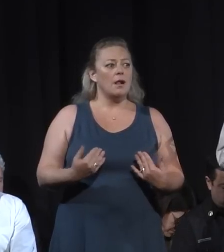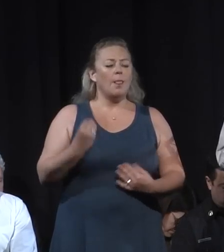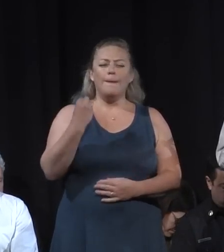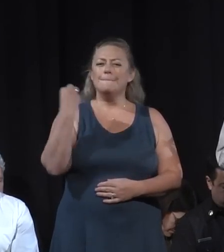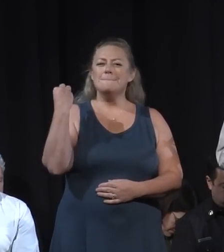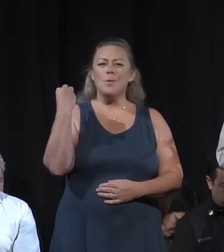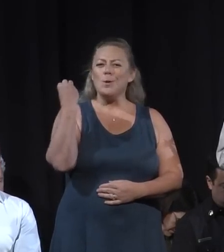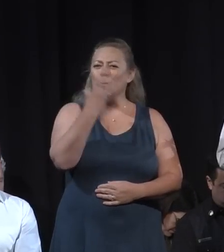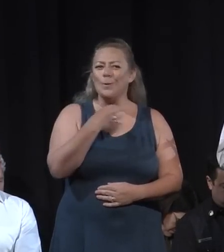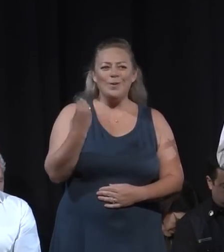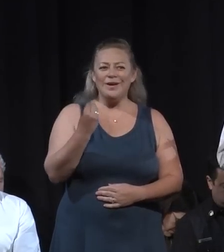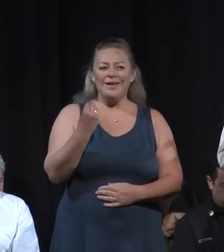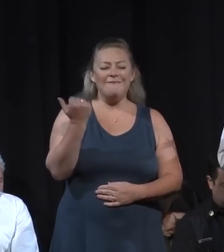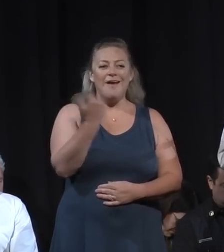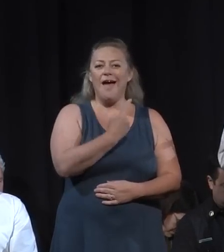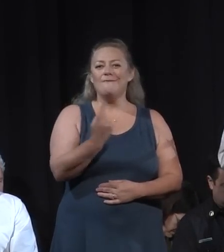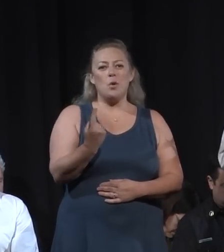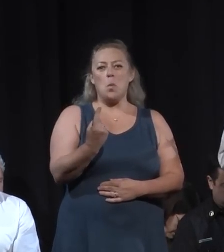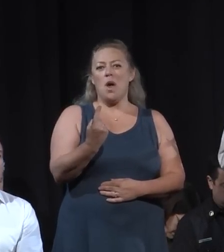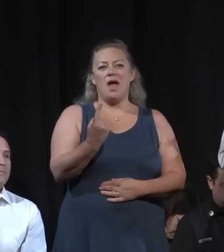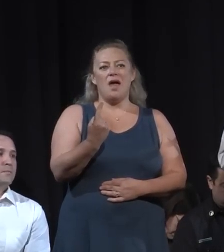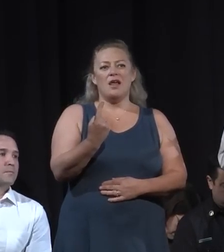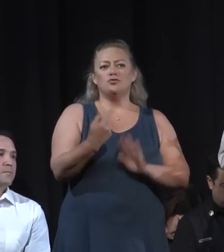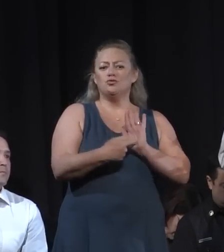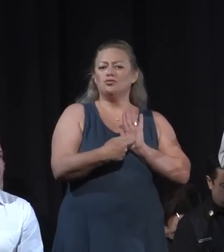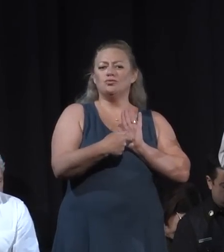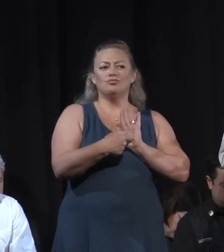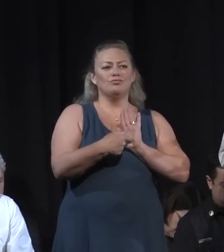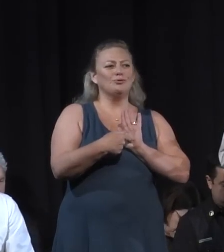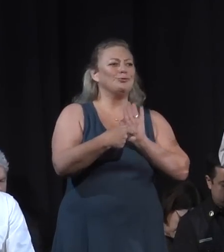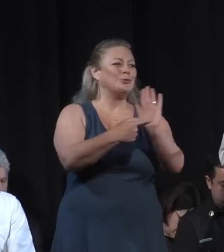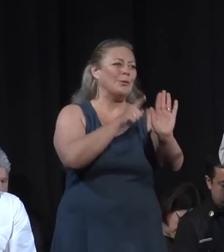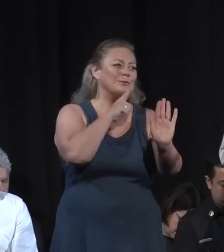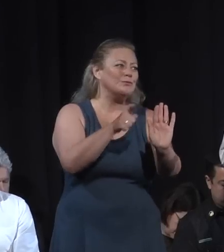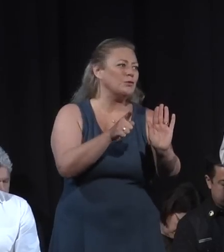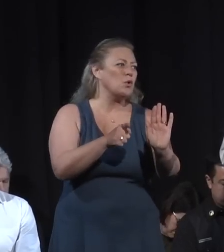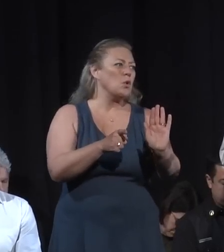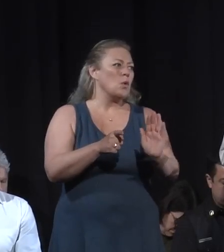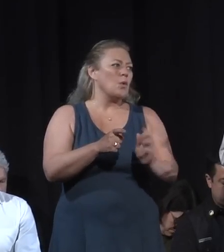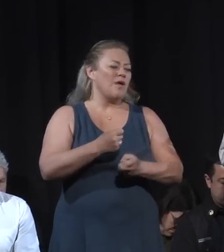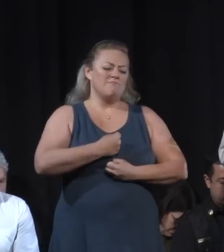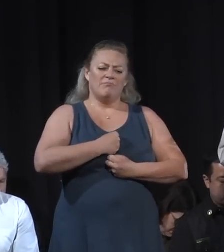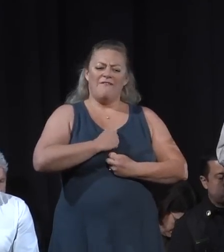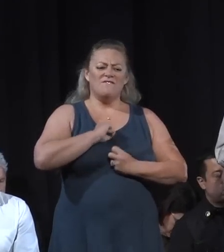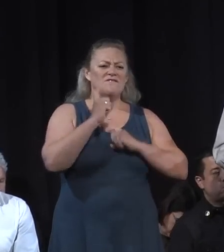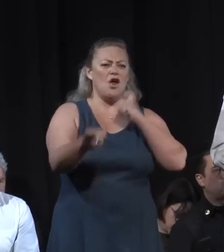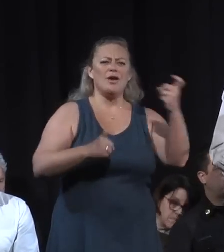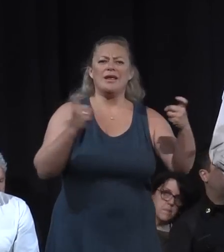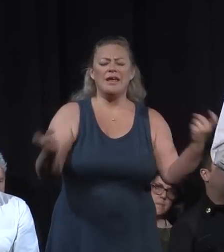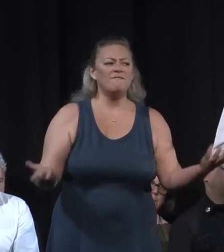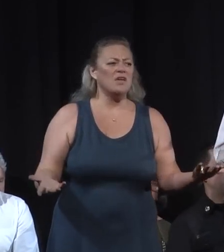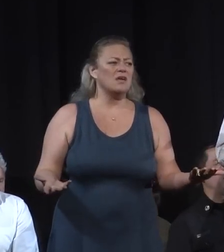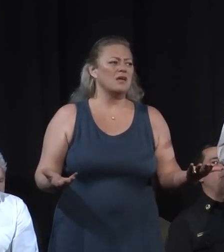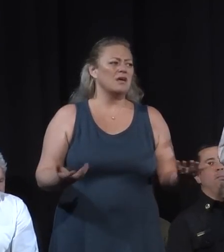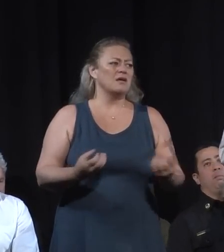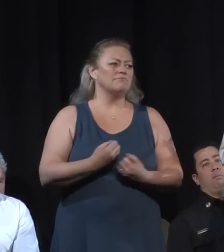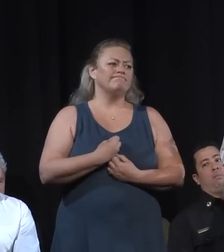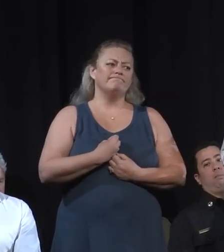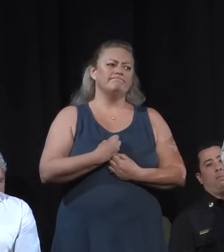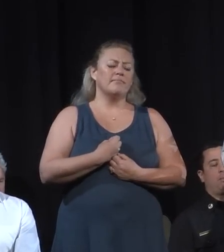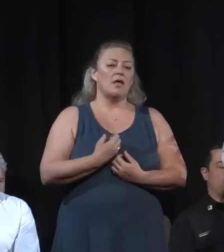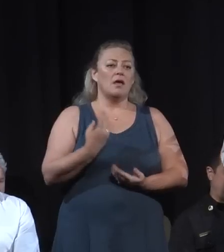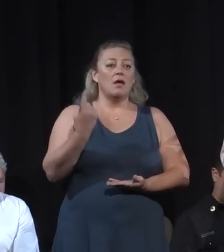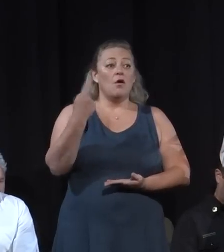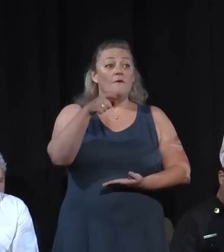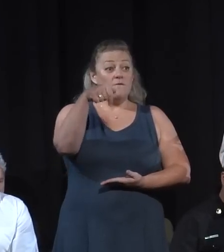everybody is just showing through in their generosity and everything else. From the standpoint of this being a